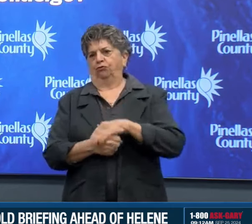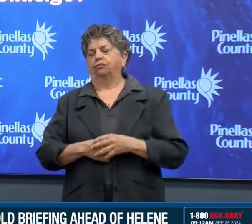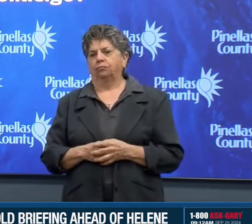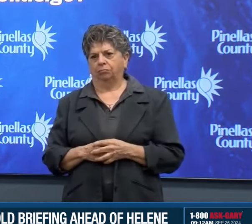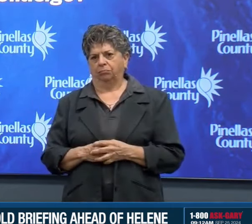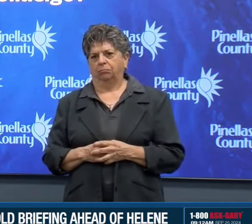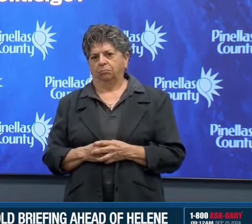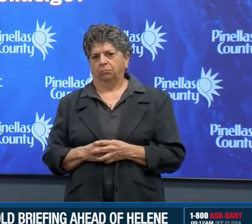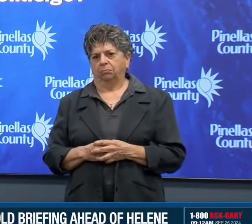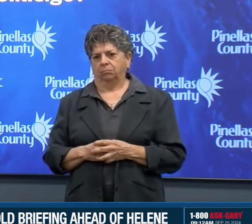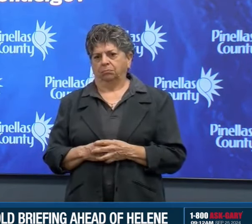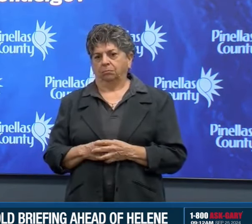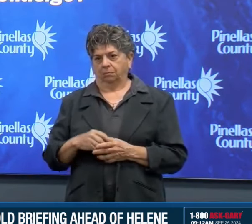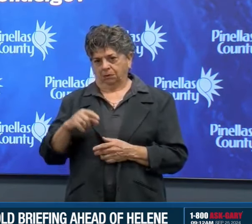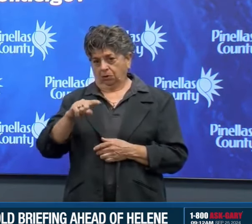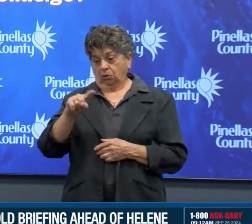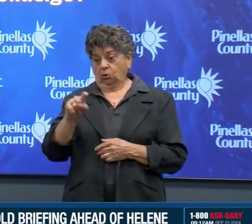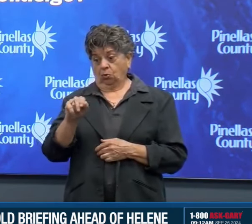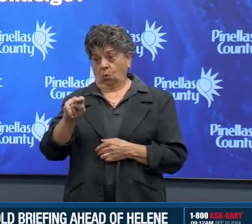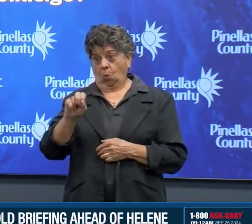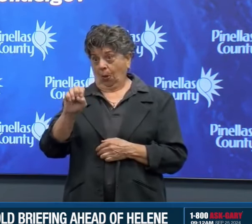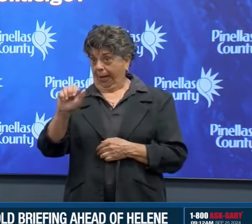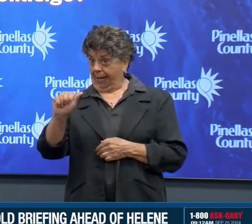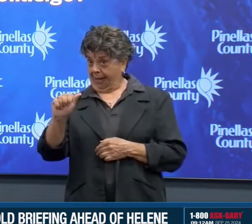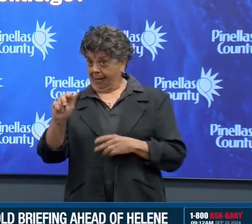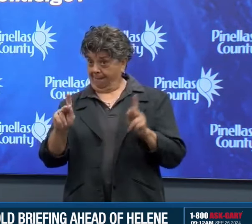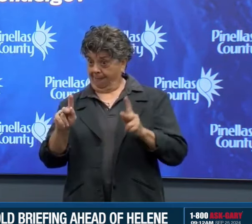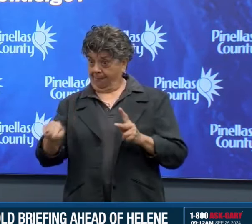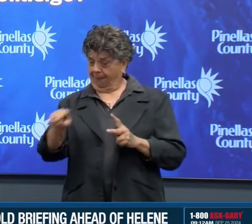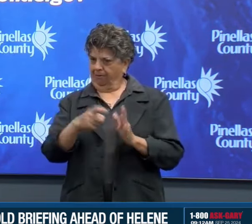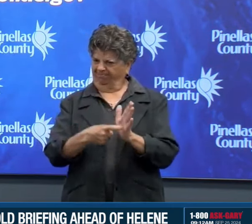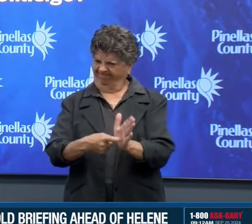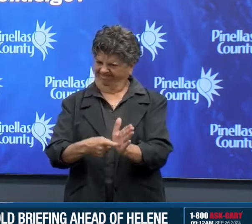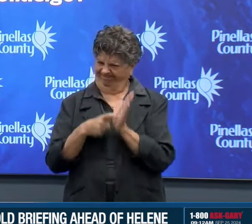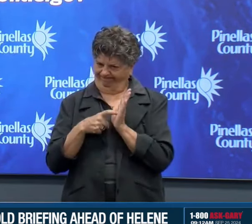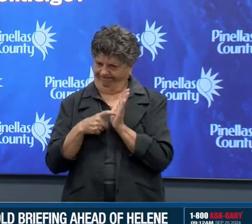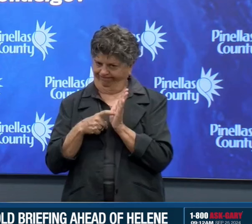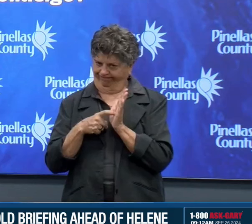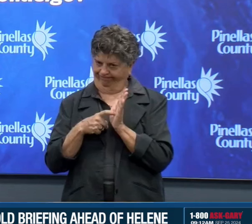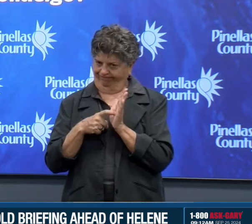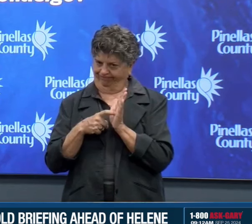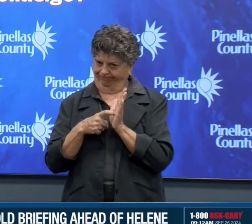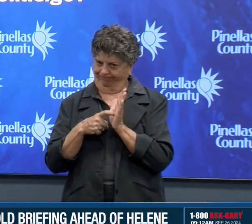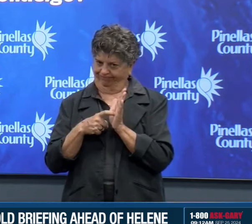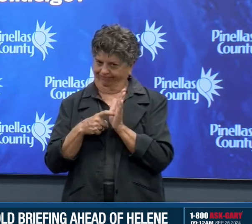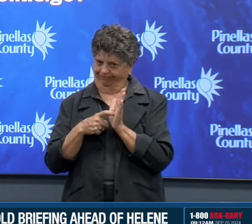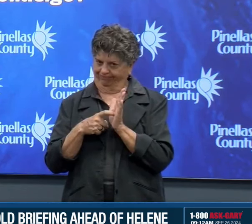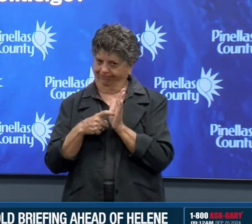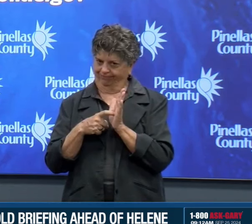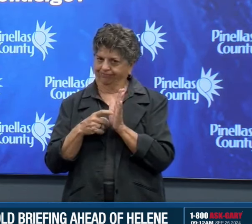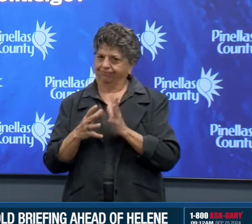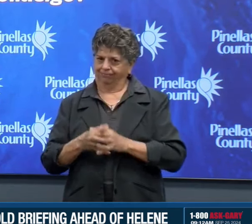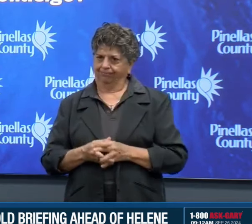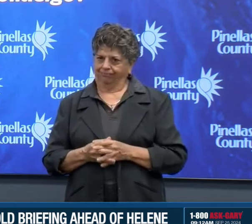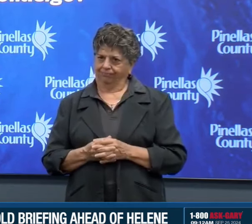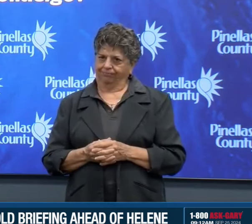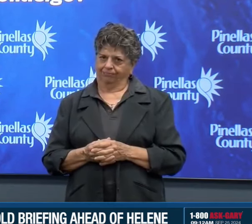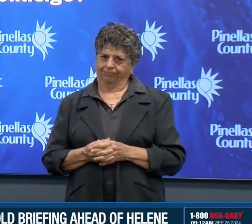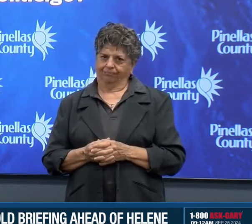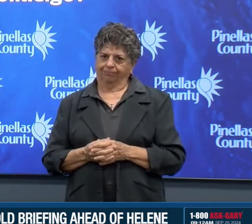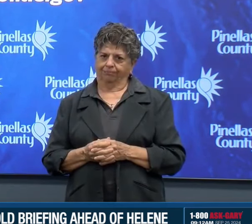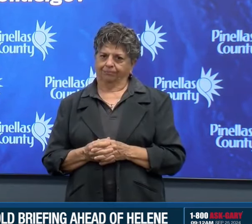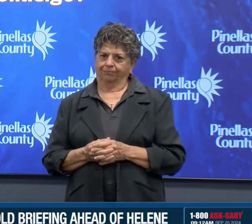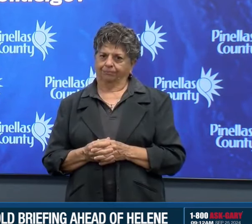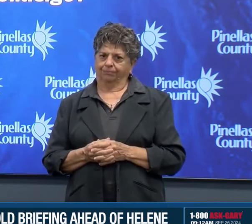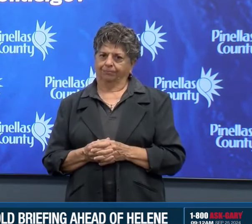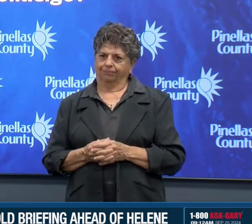we're issuing a mandatory evacuation order because we know that that is most likely susceptible to this storm surge that will